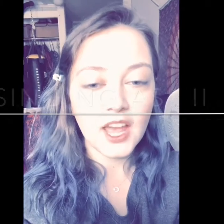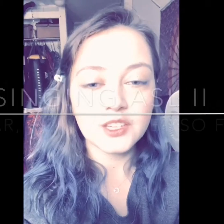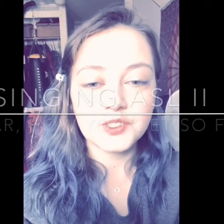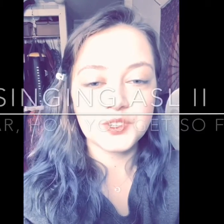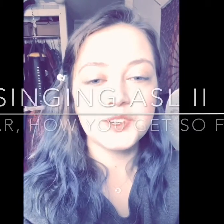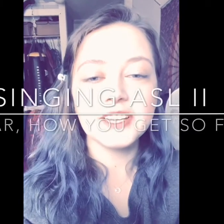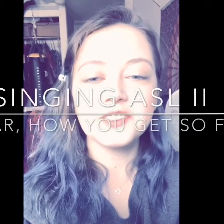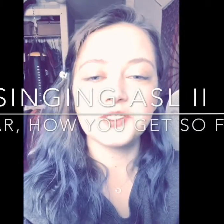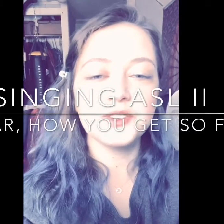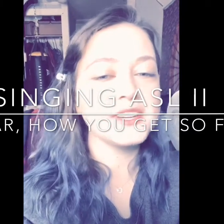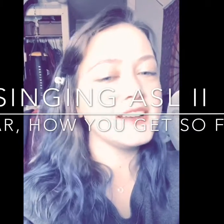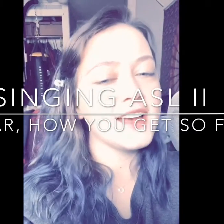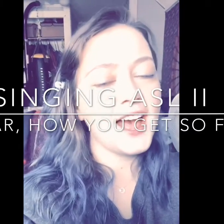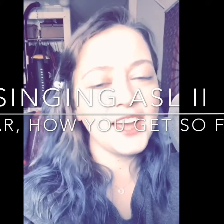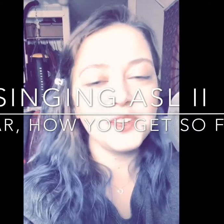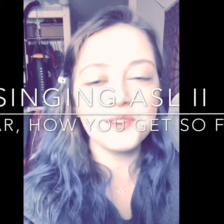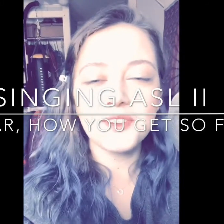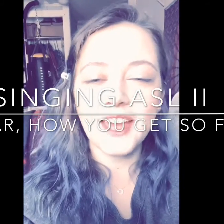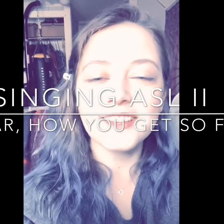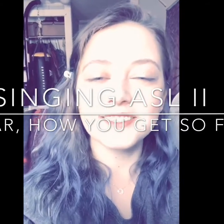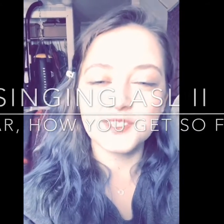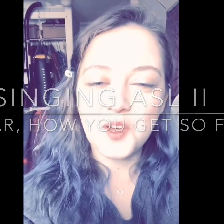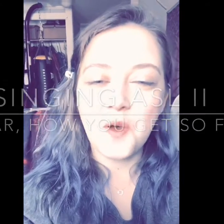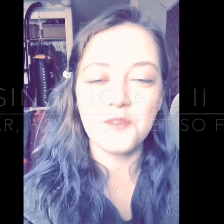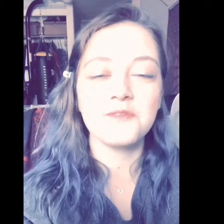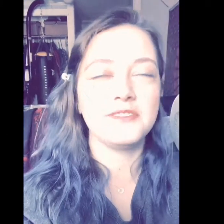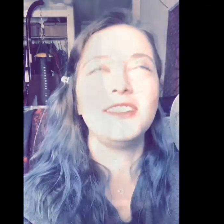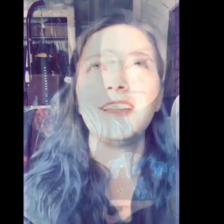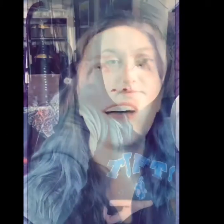Sugar, sugar, how you get so fly